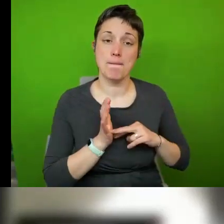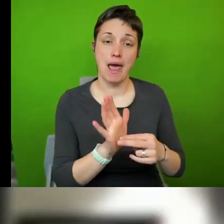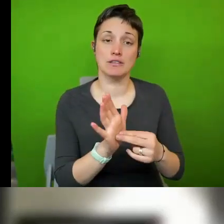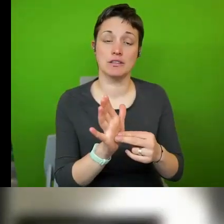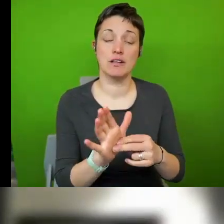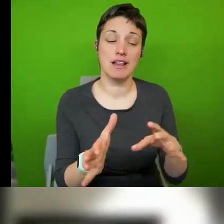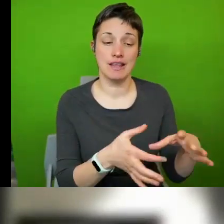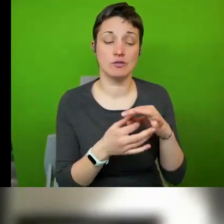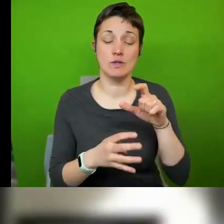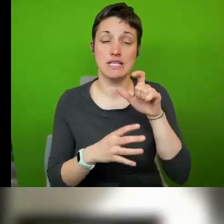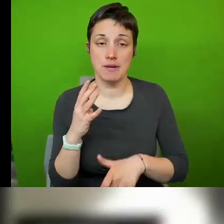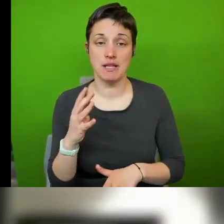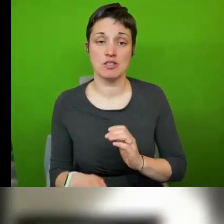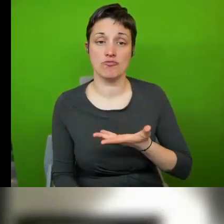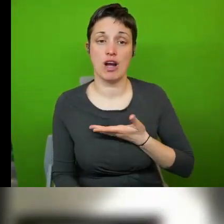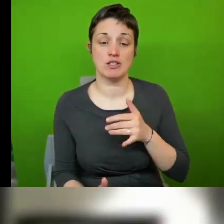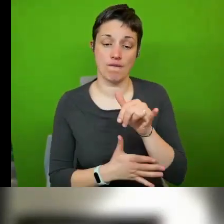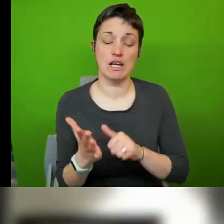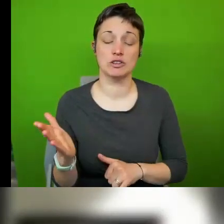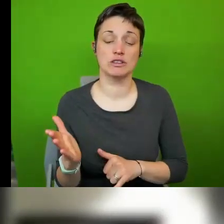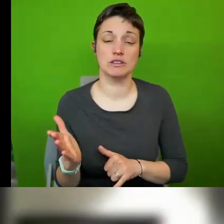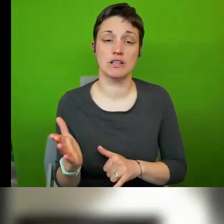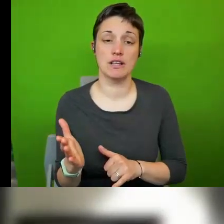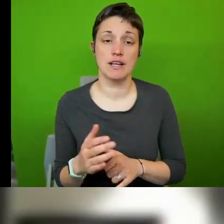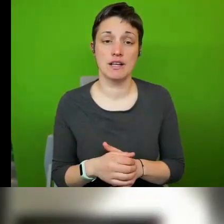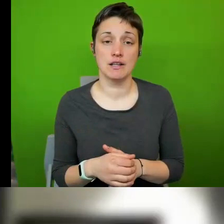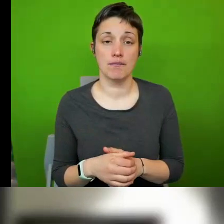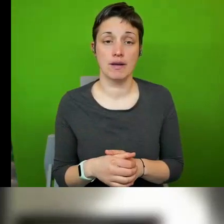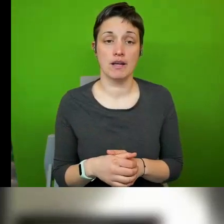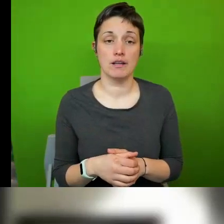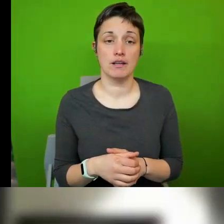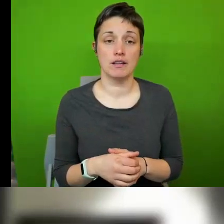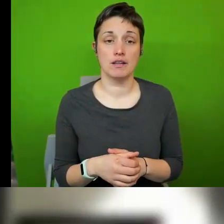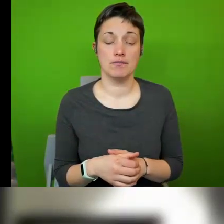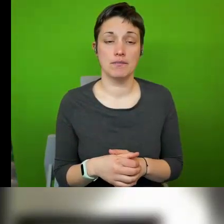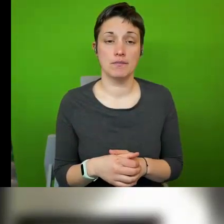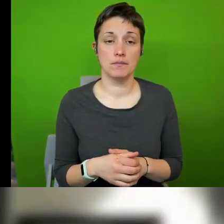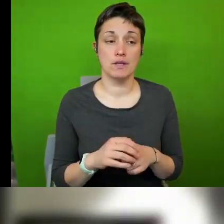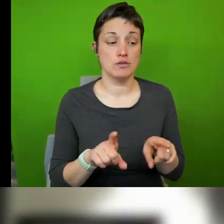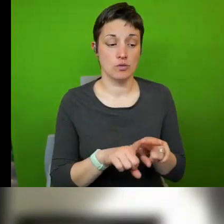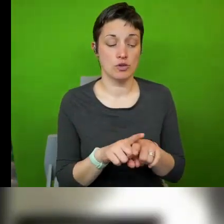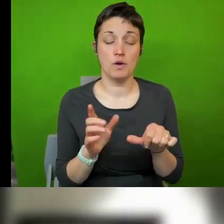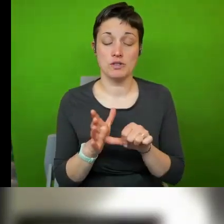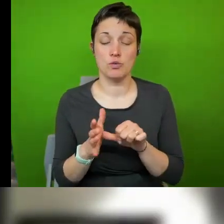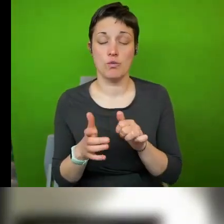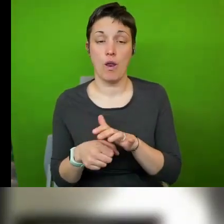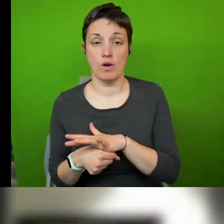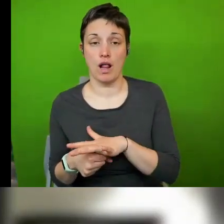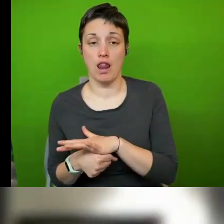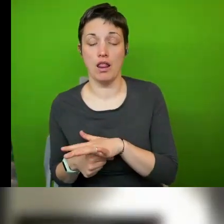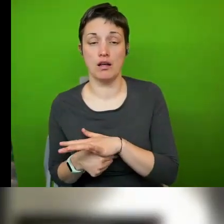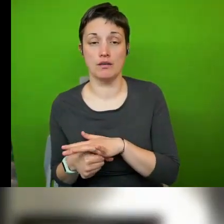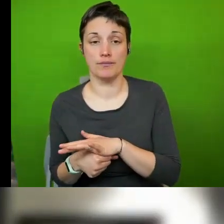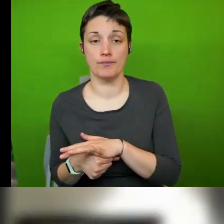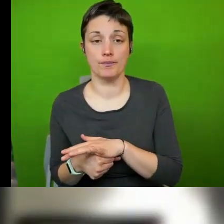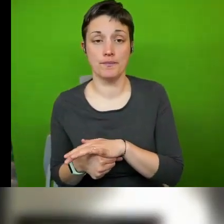disability rights conventions and that's also a big issue for the for the local uh for the local level we we do have in in